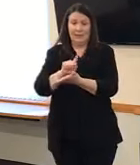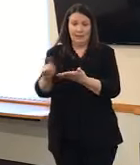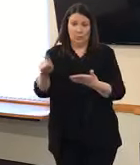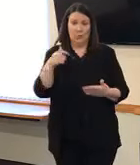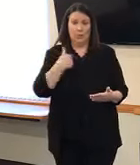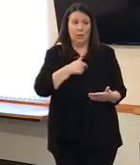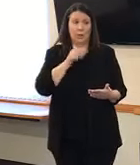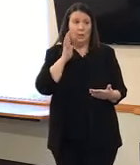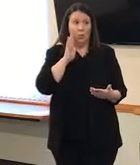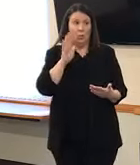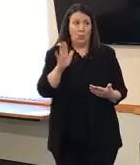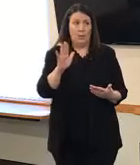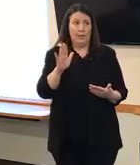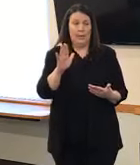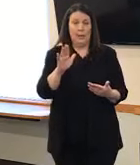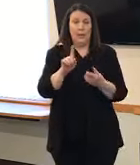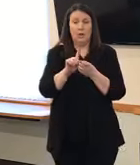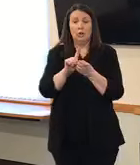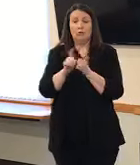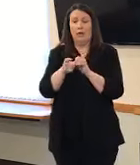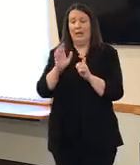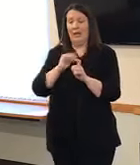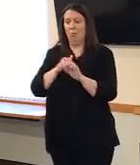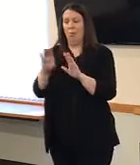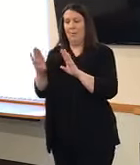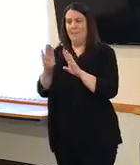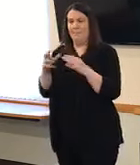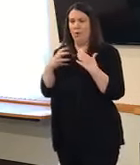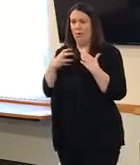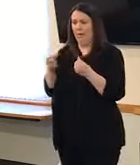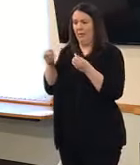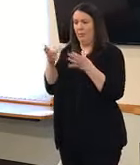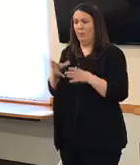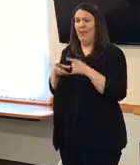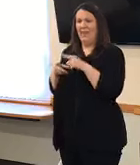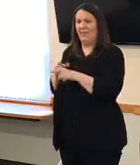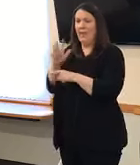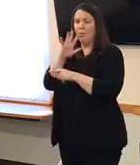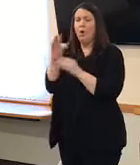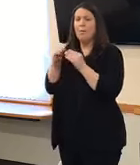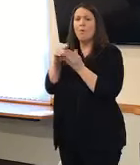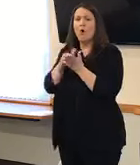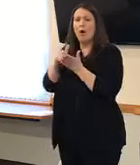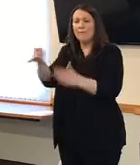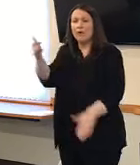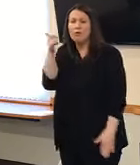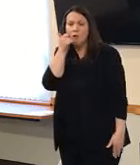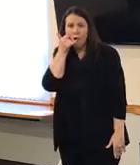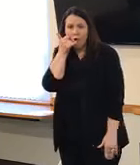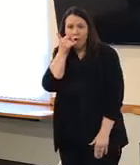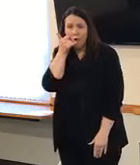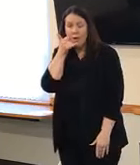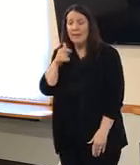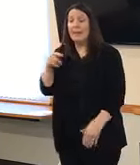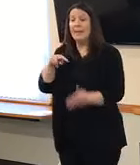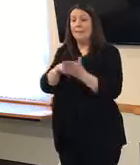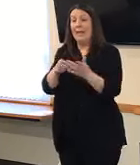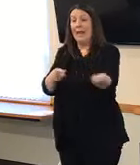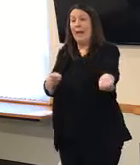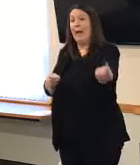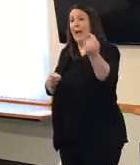moving to, uh, with our behavioral health providers, telephone calls. So people don't have to come in.